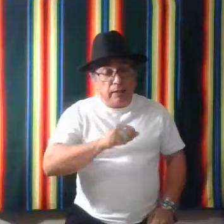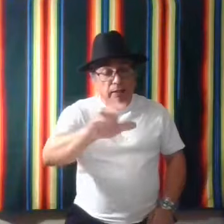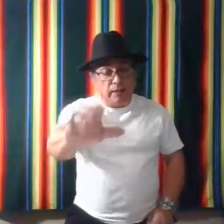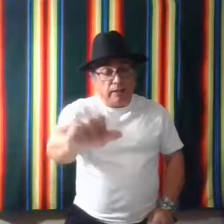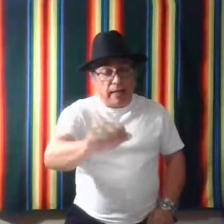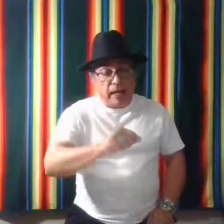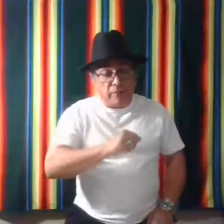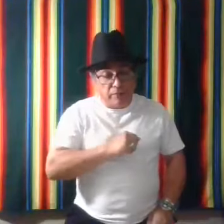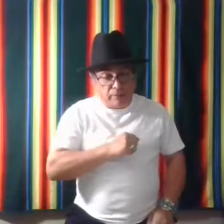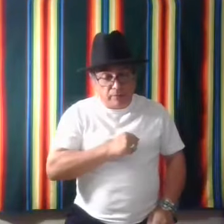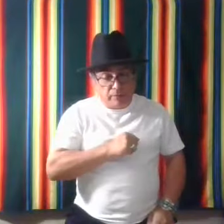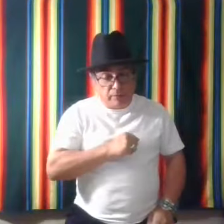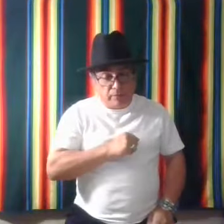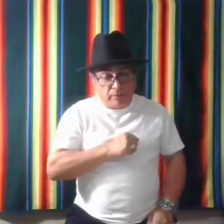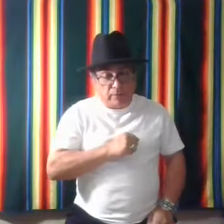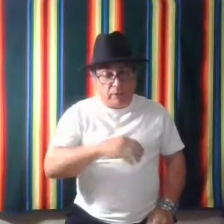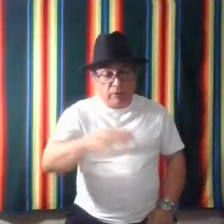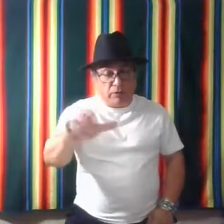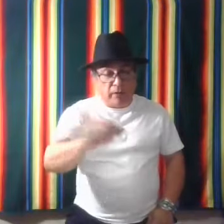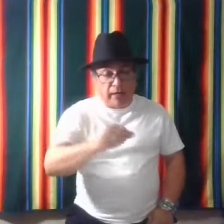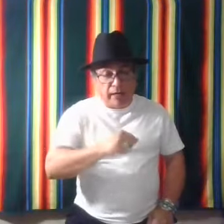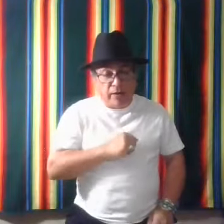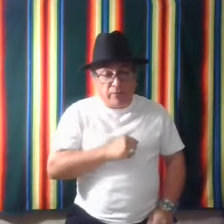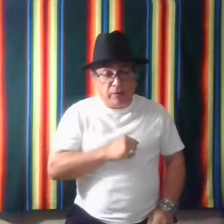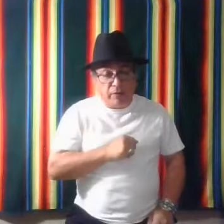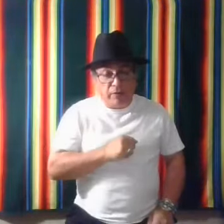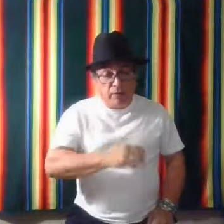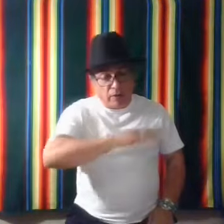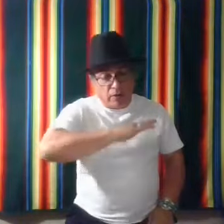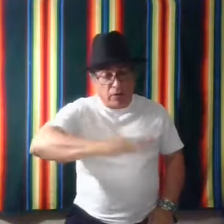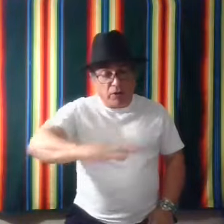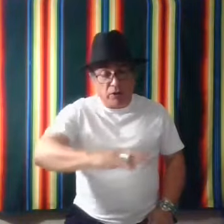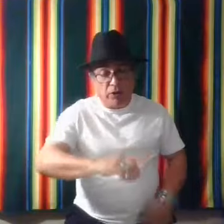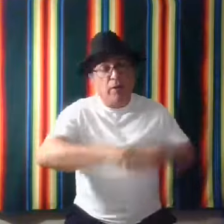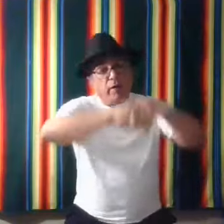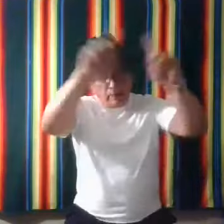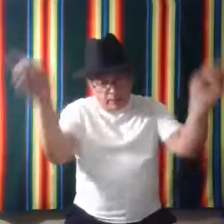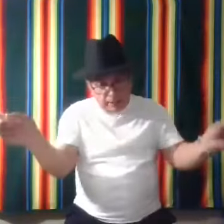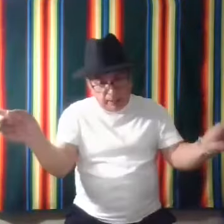It's have. So have. A good day.